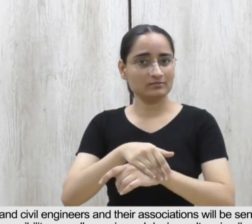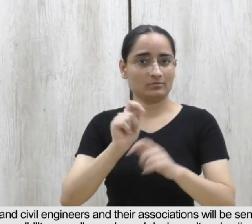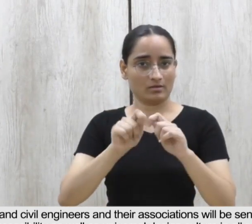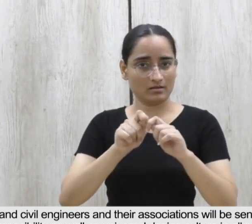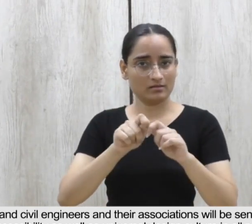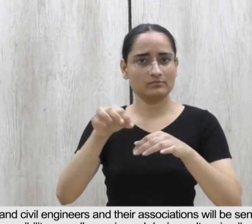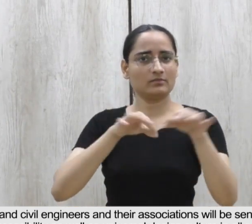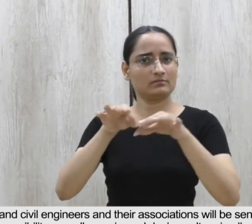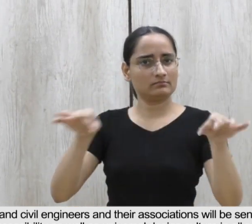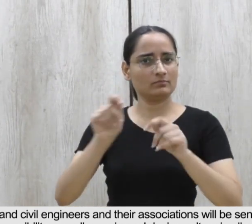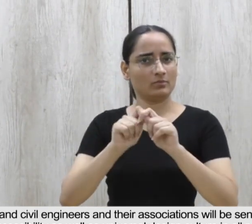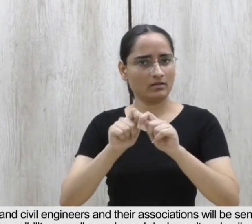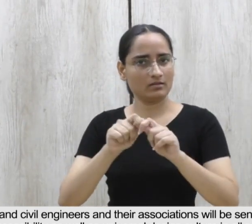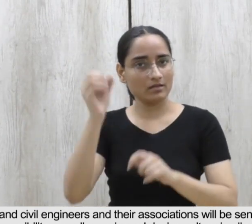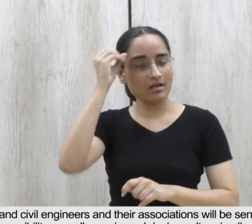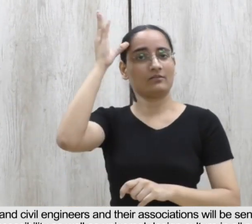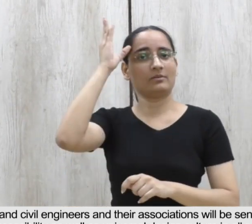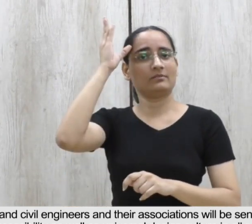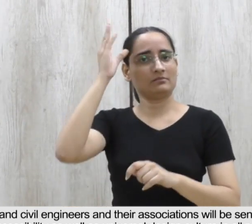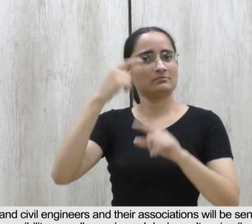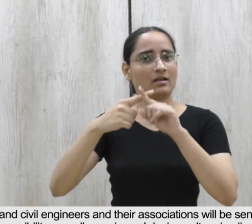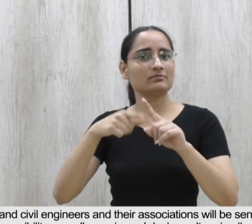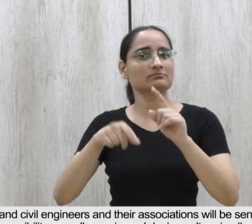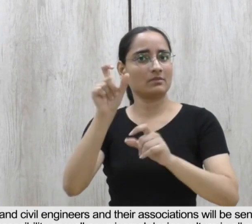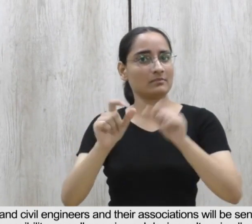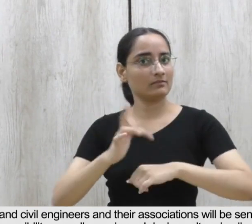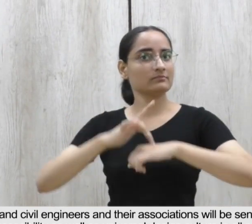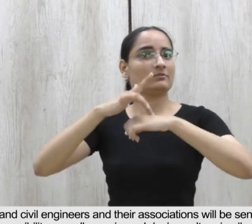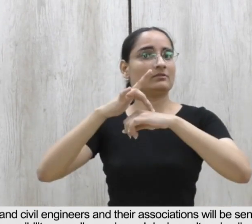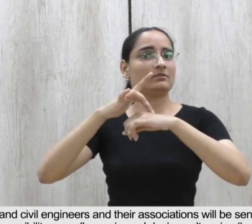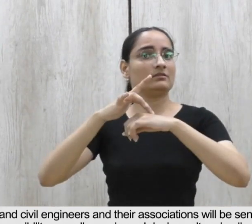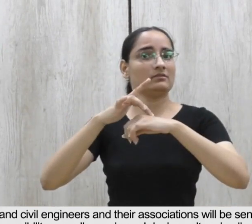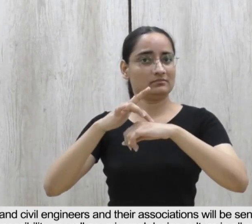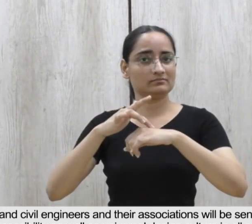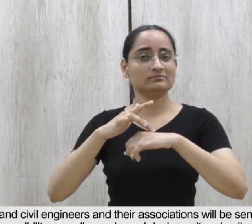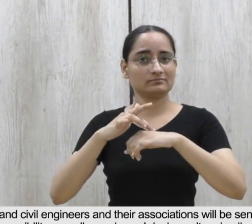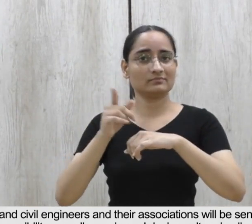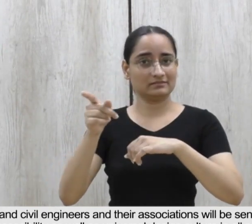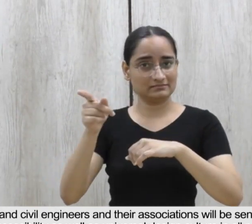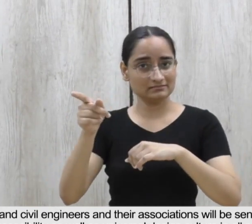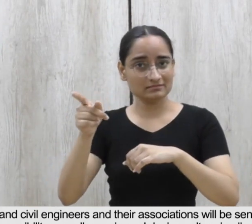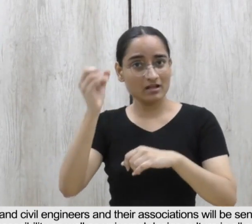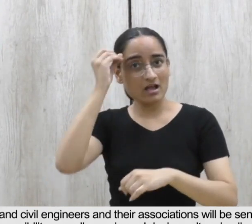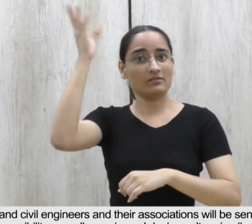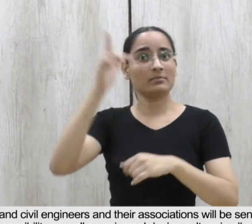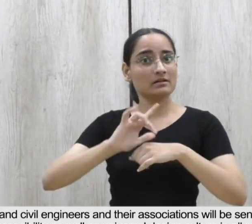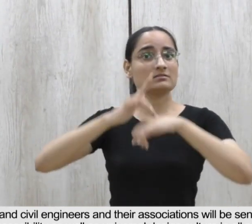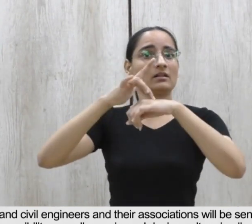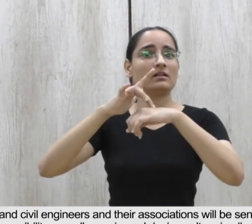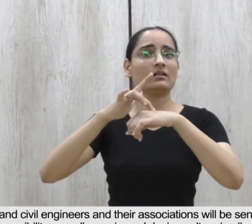engineers and their associate administrators will be sensitized